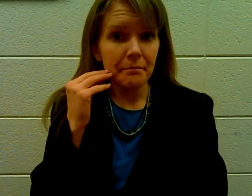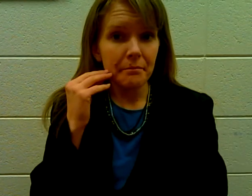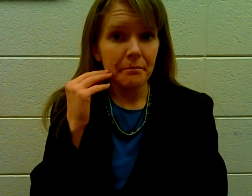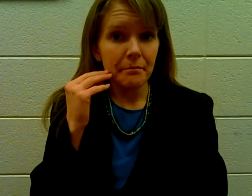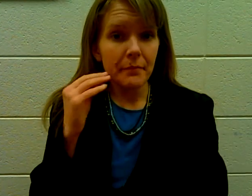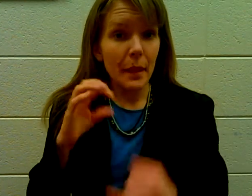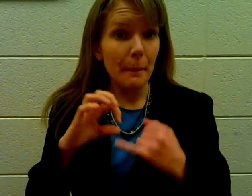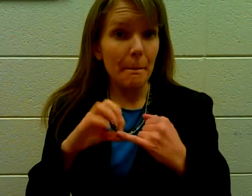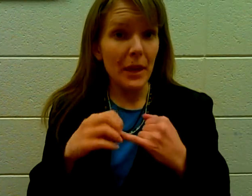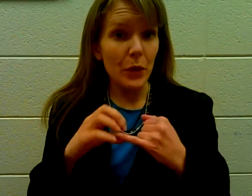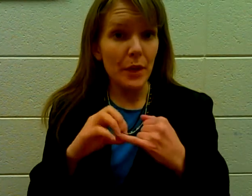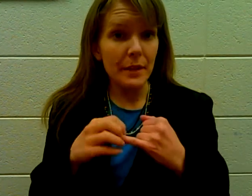Berry.